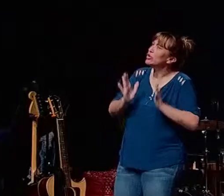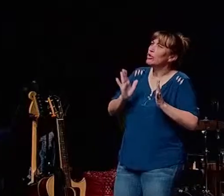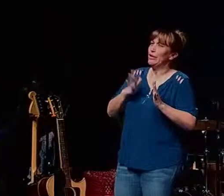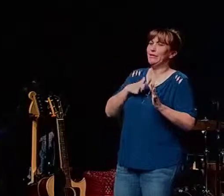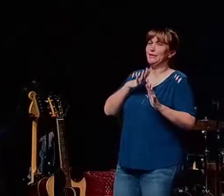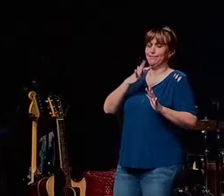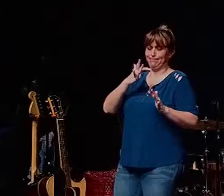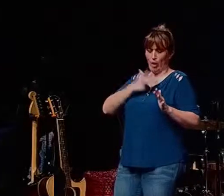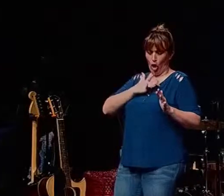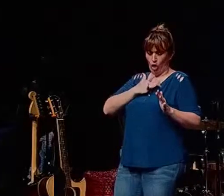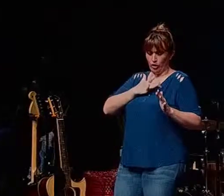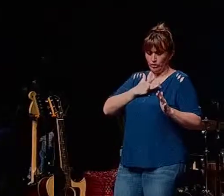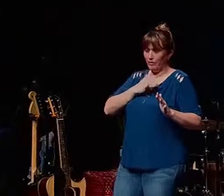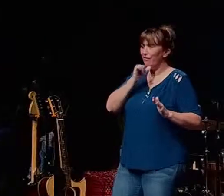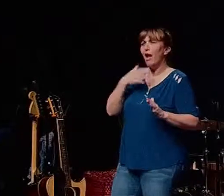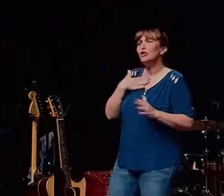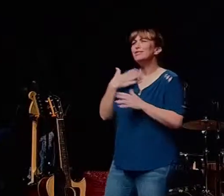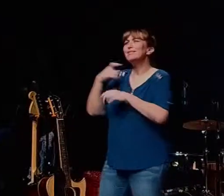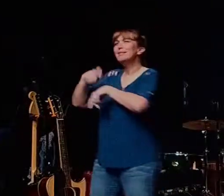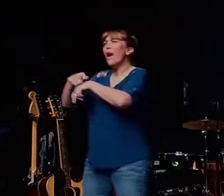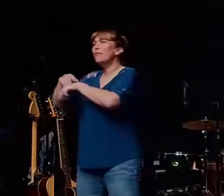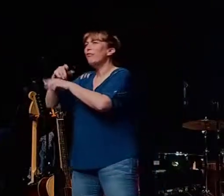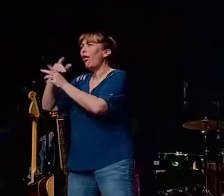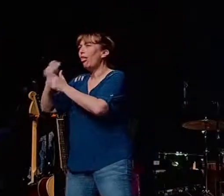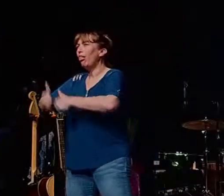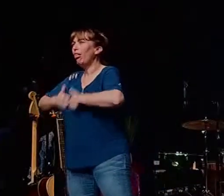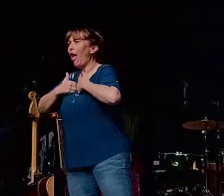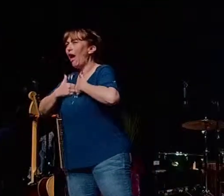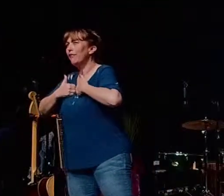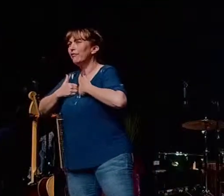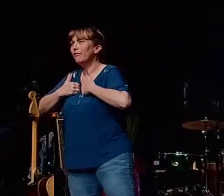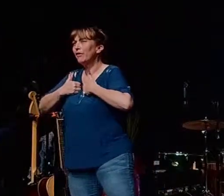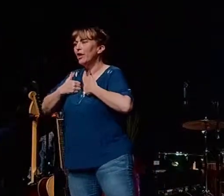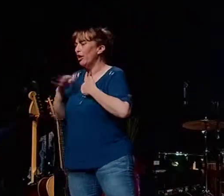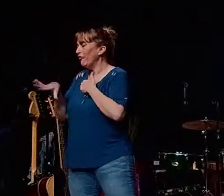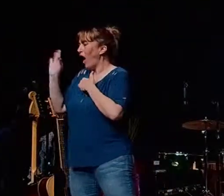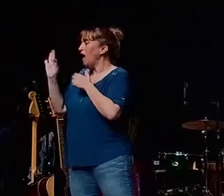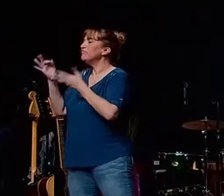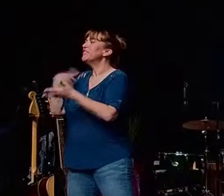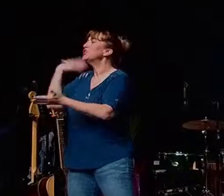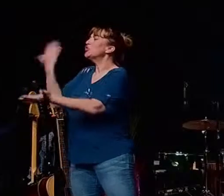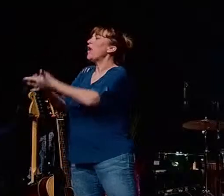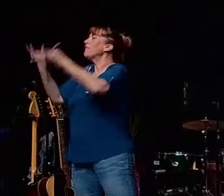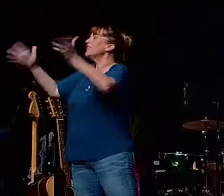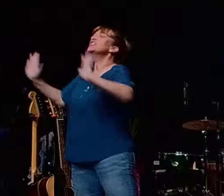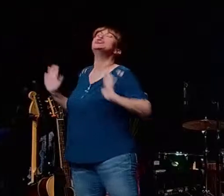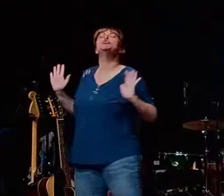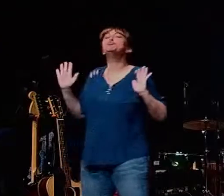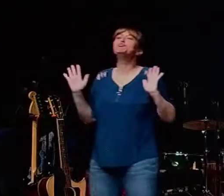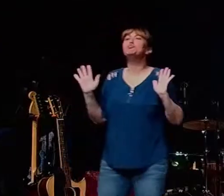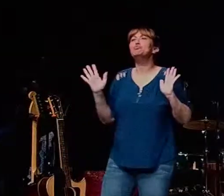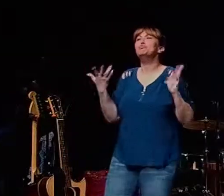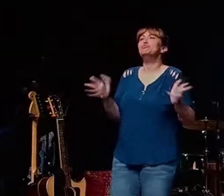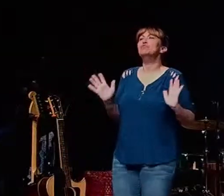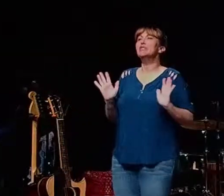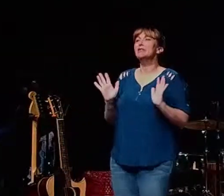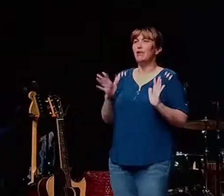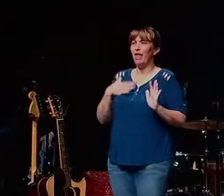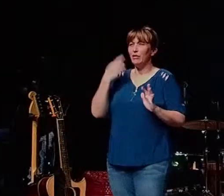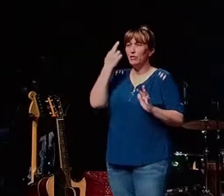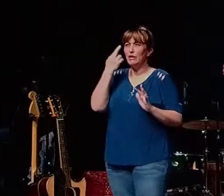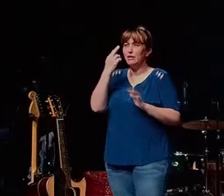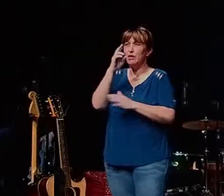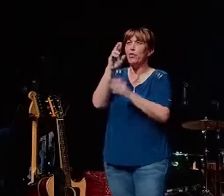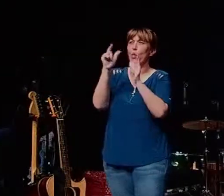of heart it's not just a season in life right it's not that you're a seeker and then you find it and then you've arrived that's not how it works that's why the word disciple